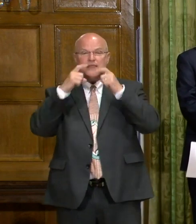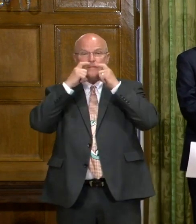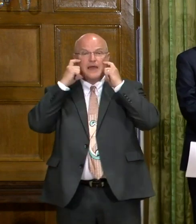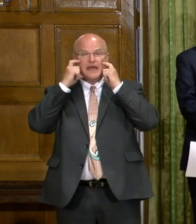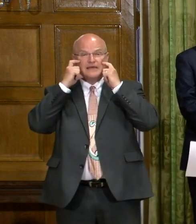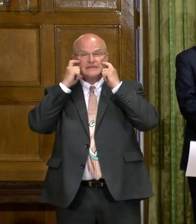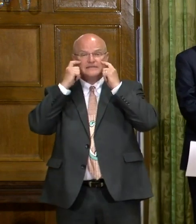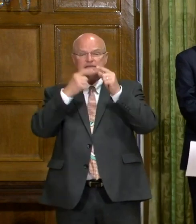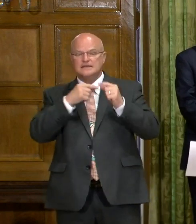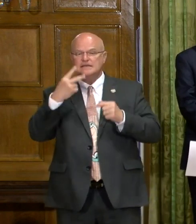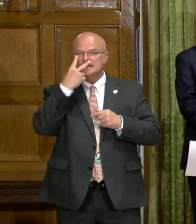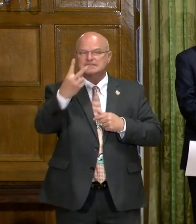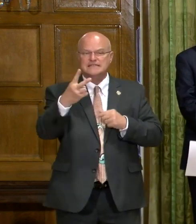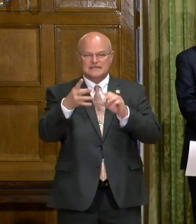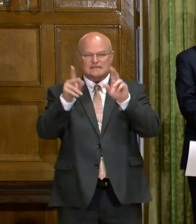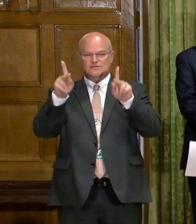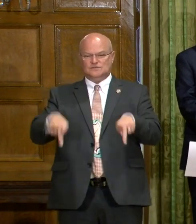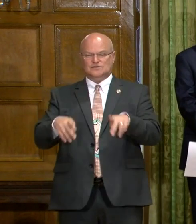and see a story. Thank you.